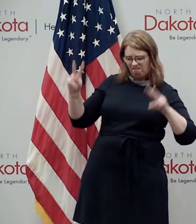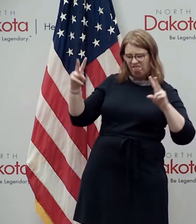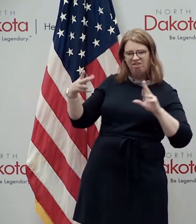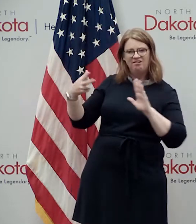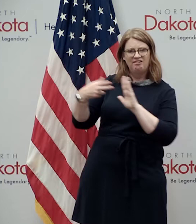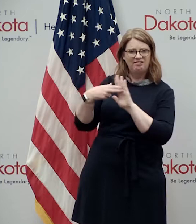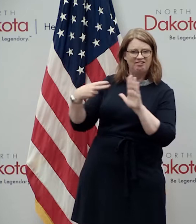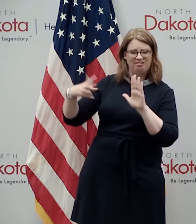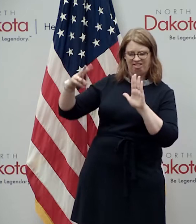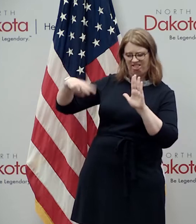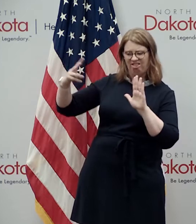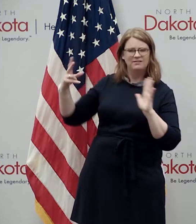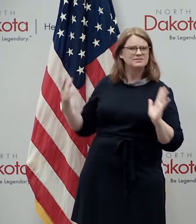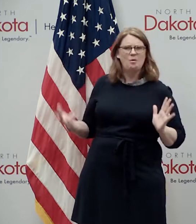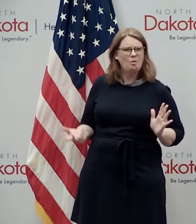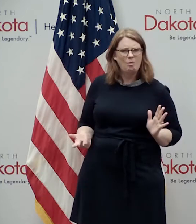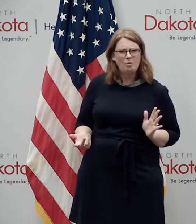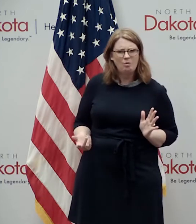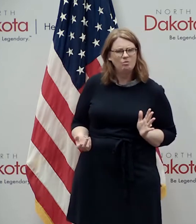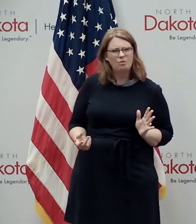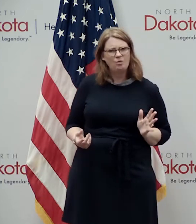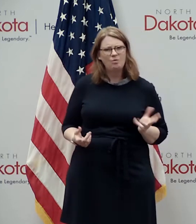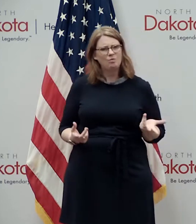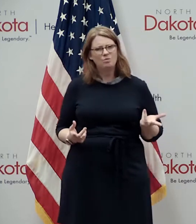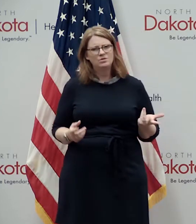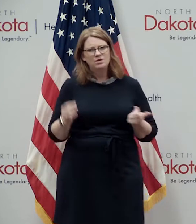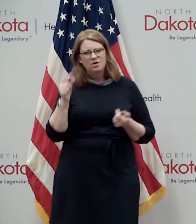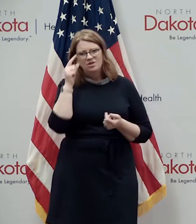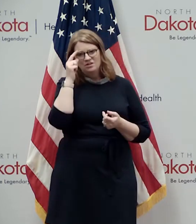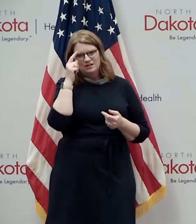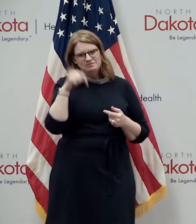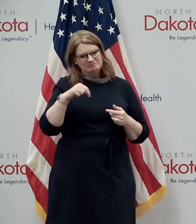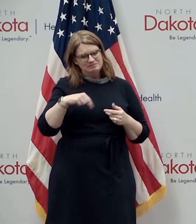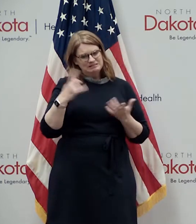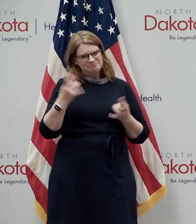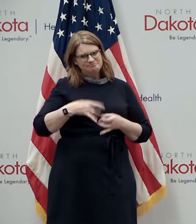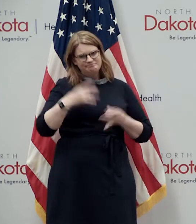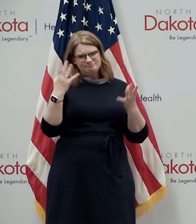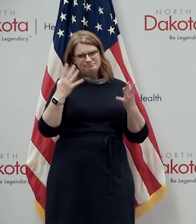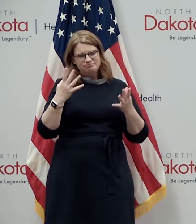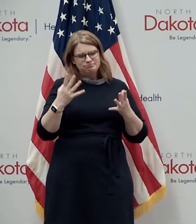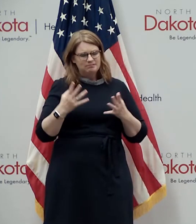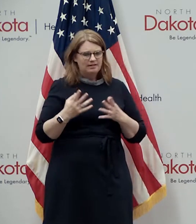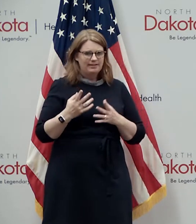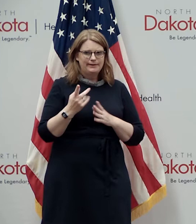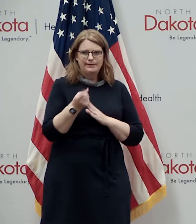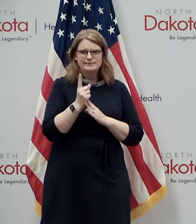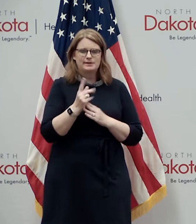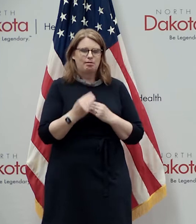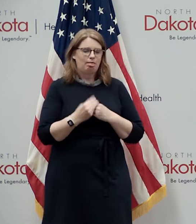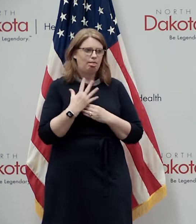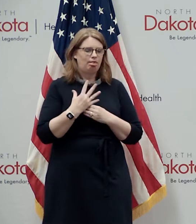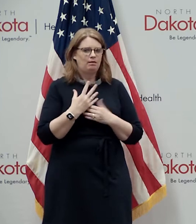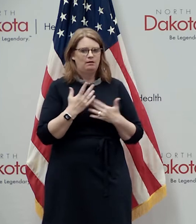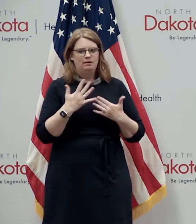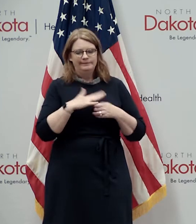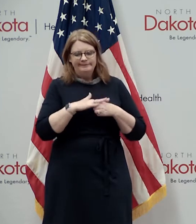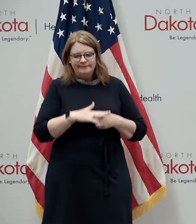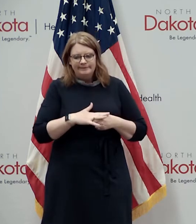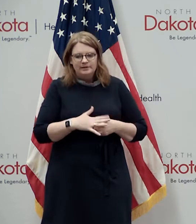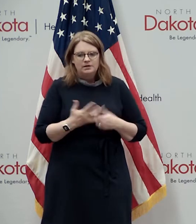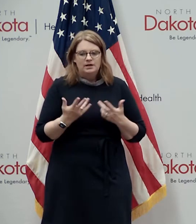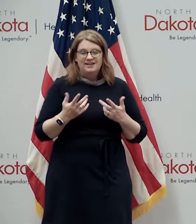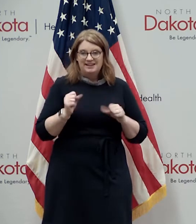uh sort of a post-disaster uh stress condition could uh again have real effects on your physical health